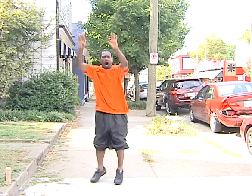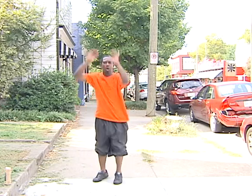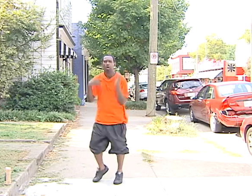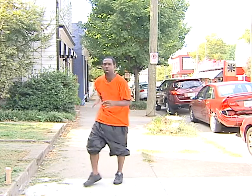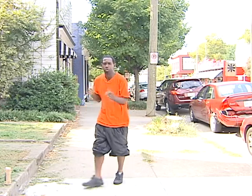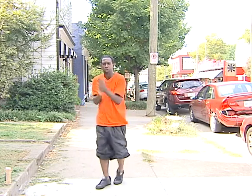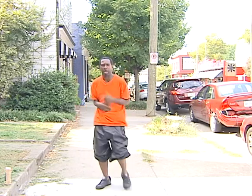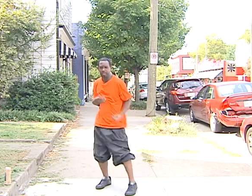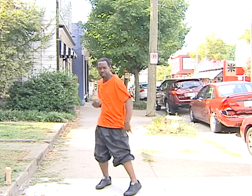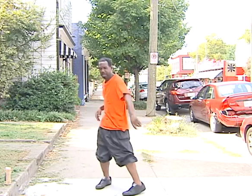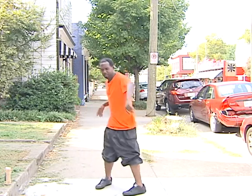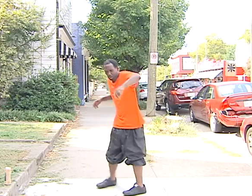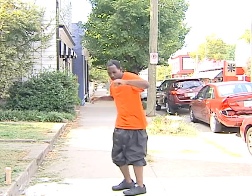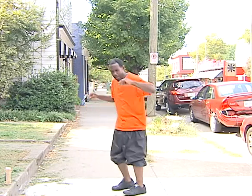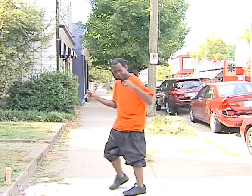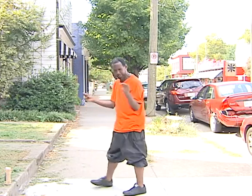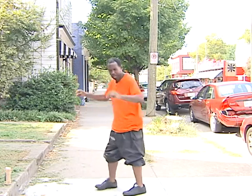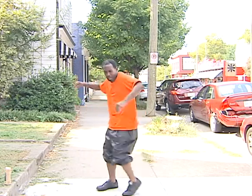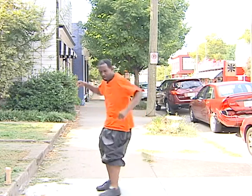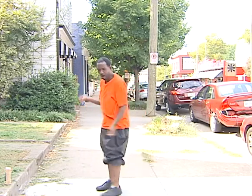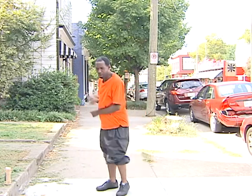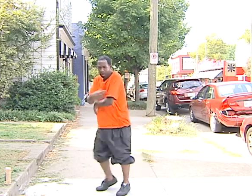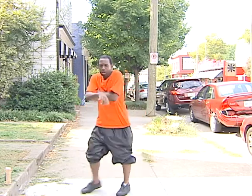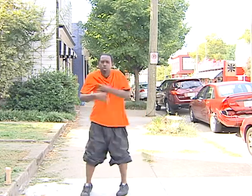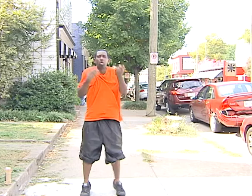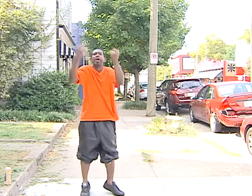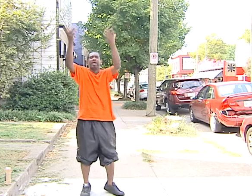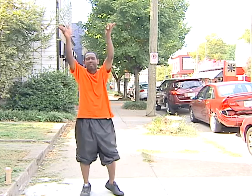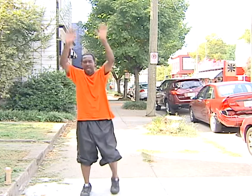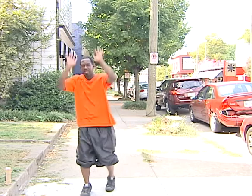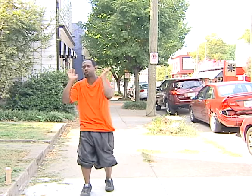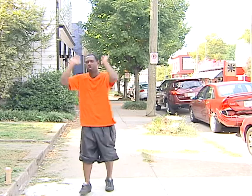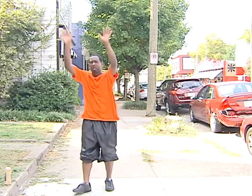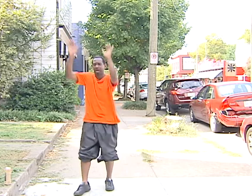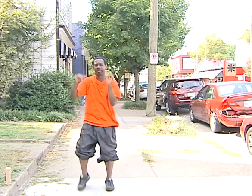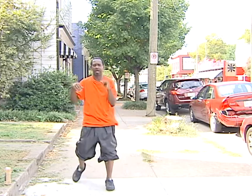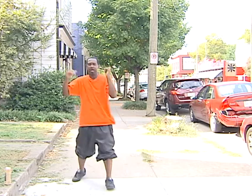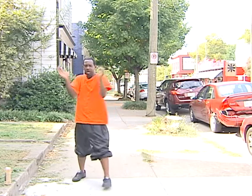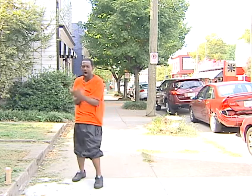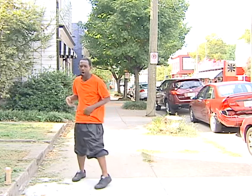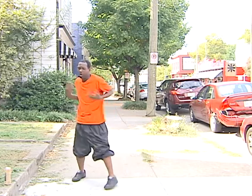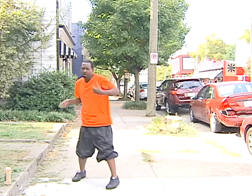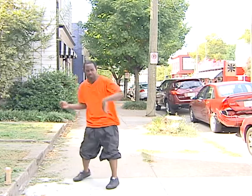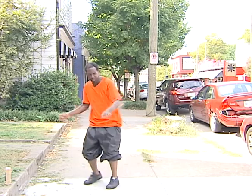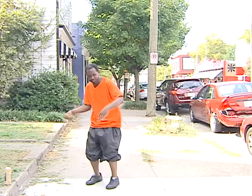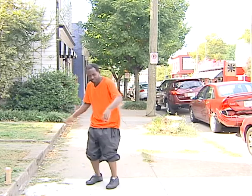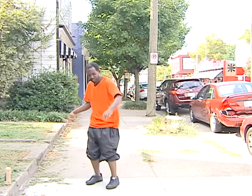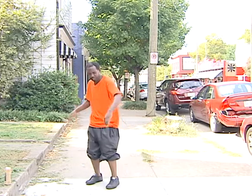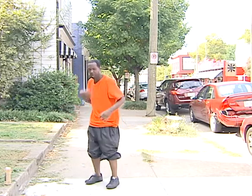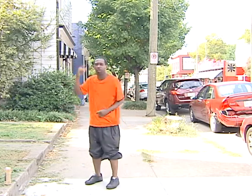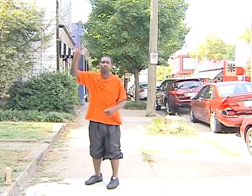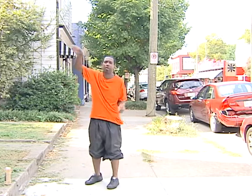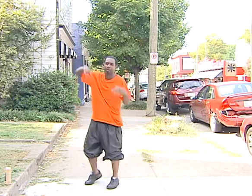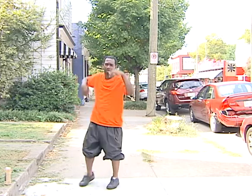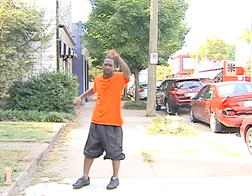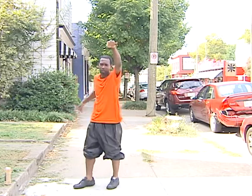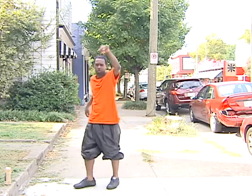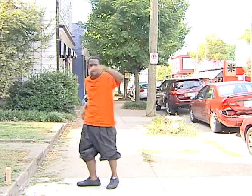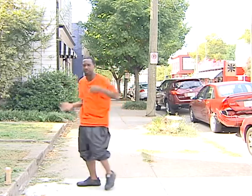Help! Kool-Aid dance, Kool-Aid dance. Help! Kool-Aid dance, Kool-Aid dance. Help! Hold on, I'm gonna put a shoe up in